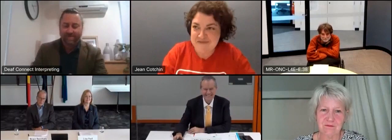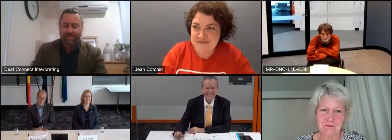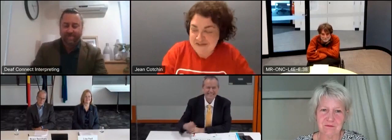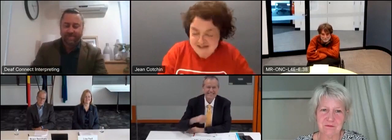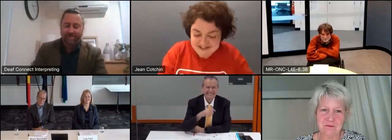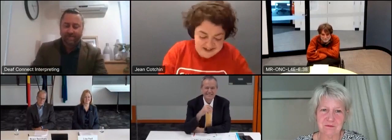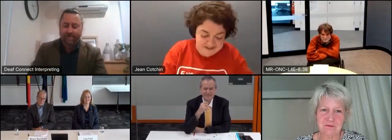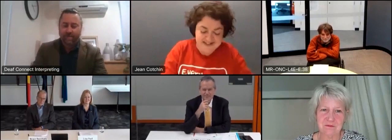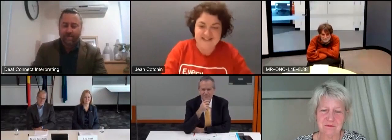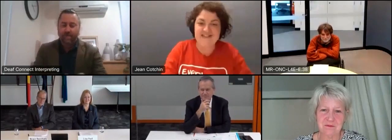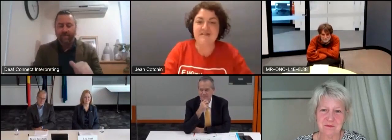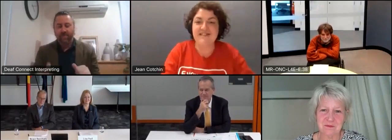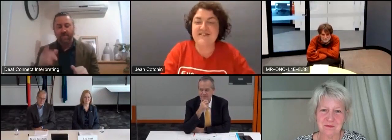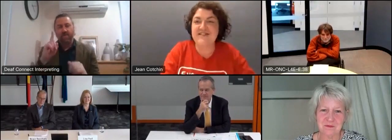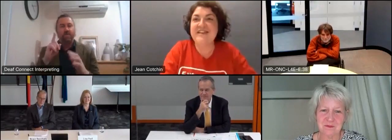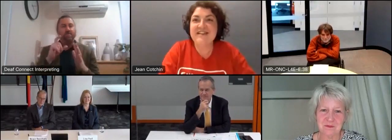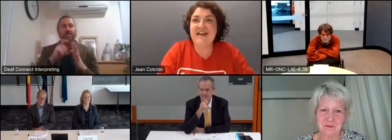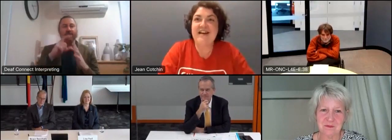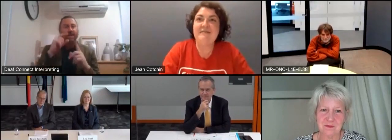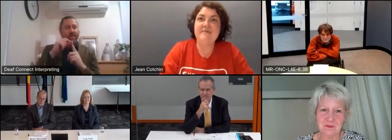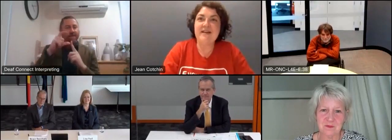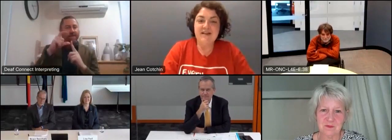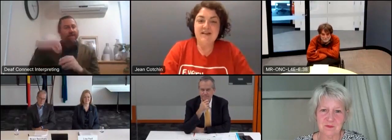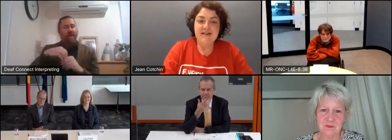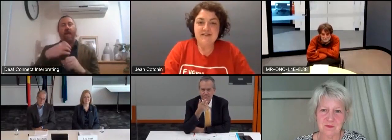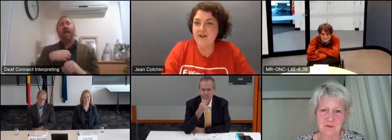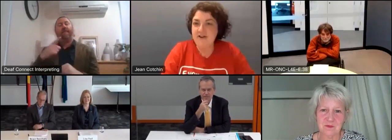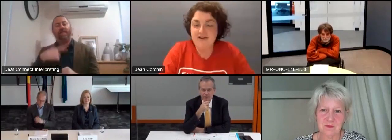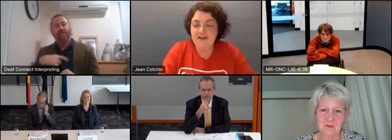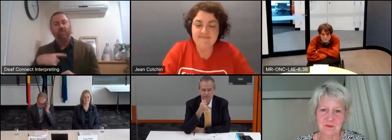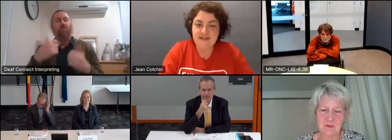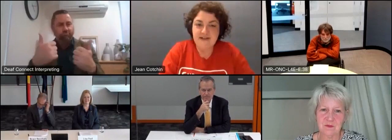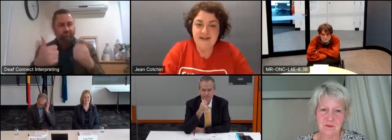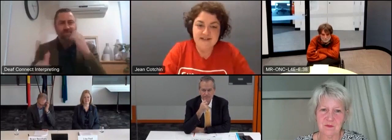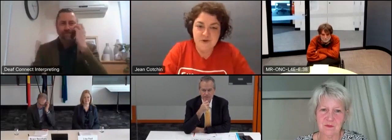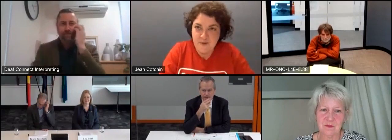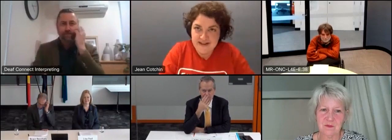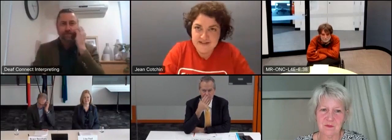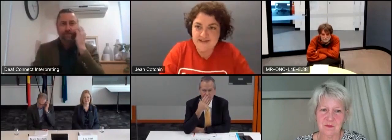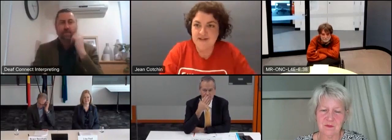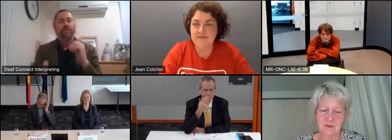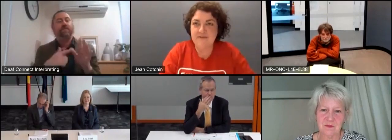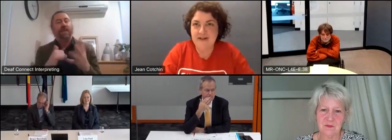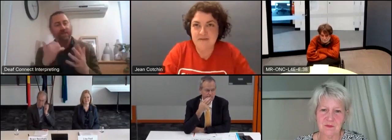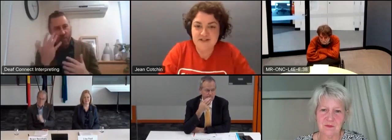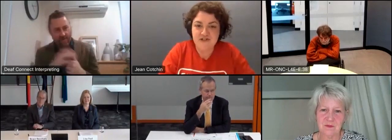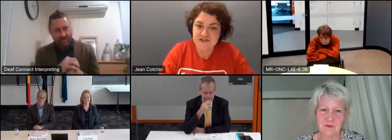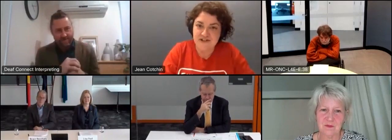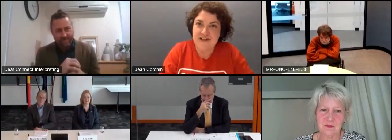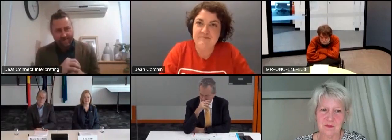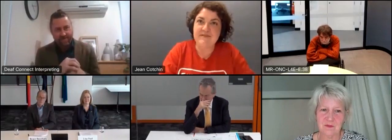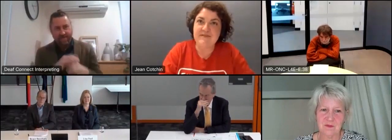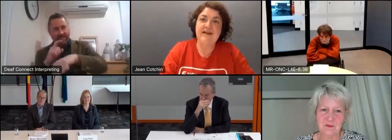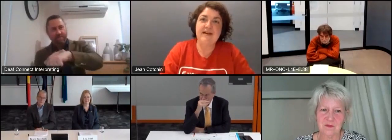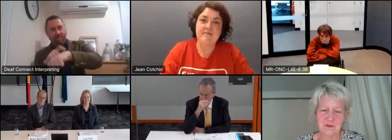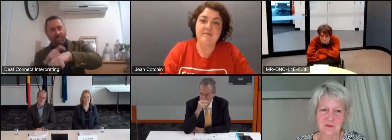the department prime minister and cabinet is in this process too um so um as always we're running a bit short